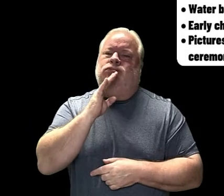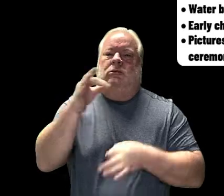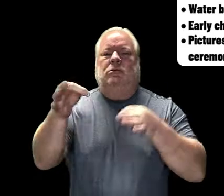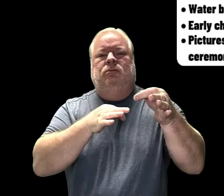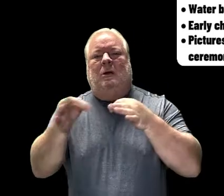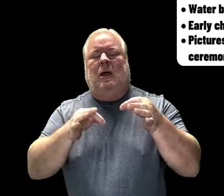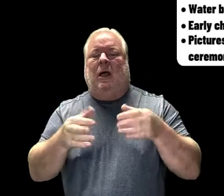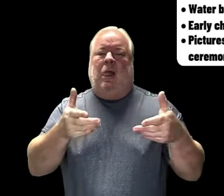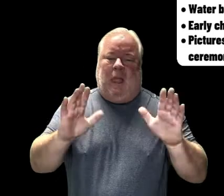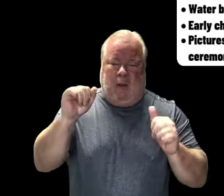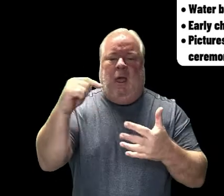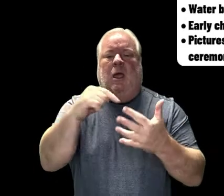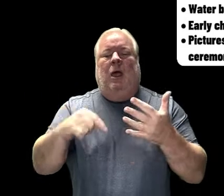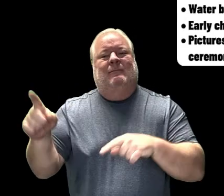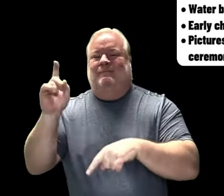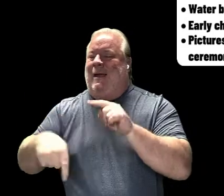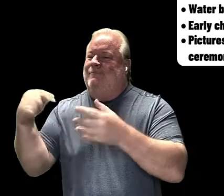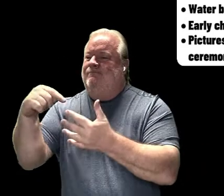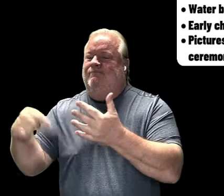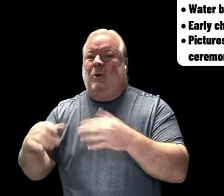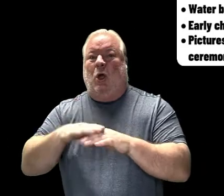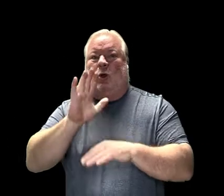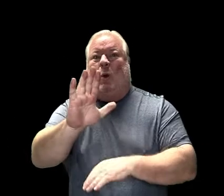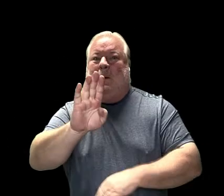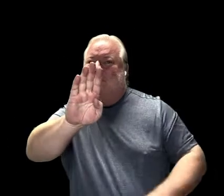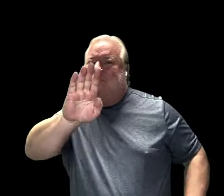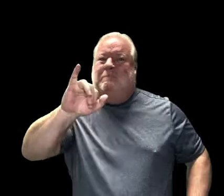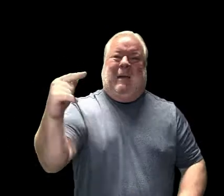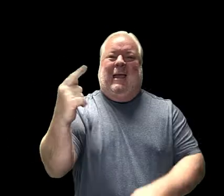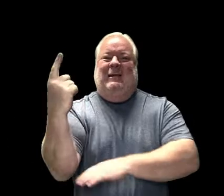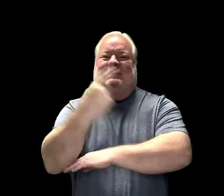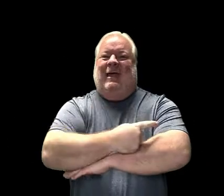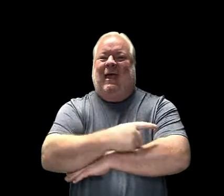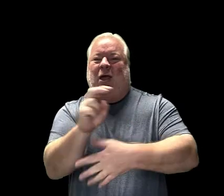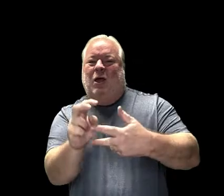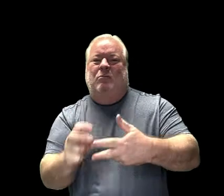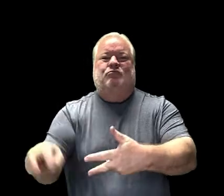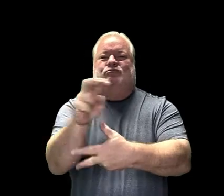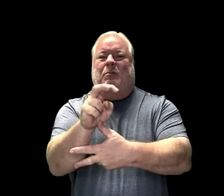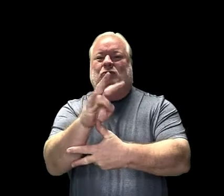allowed and not allowed for your upcoming big day promotion 2021.